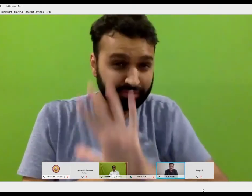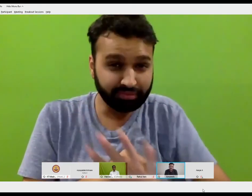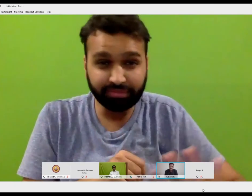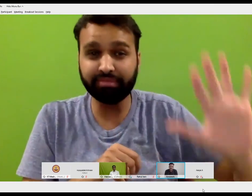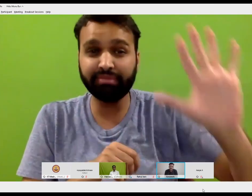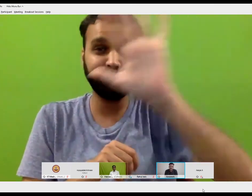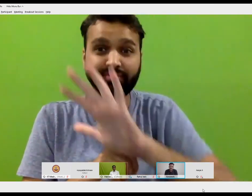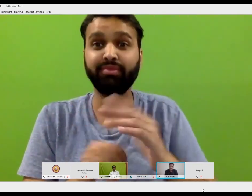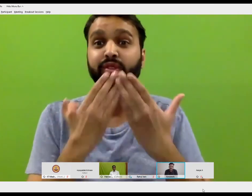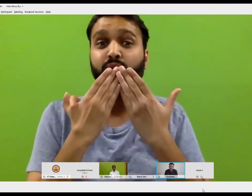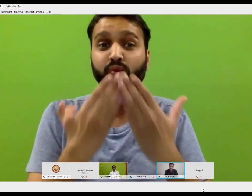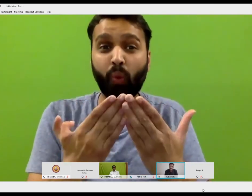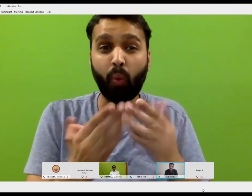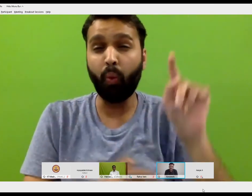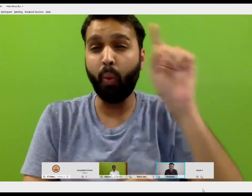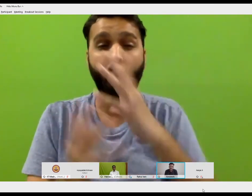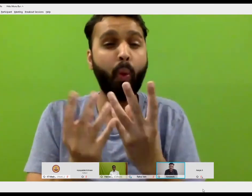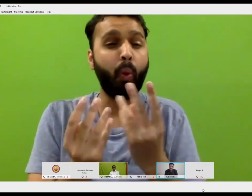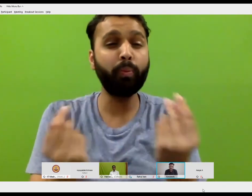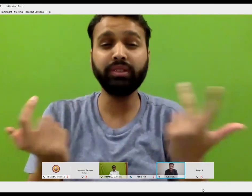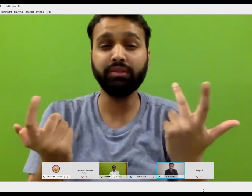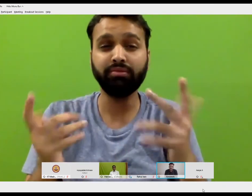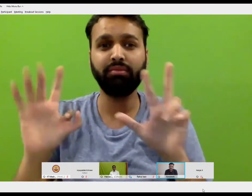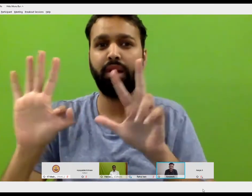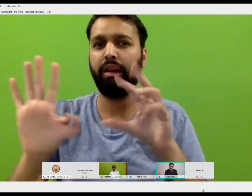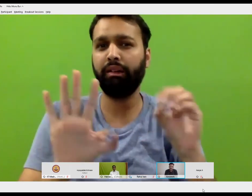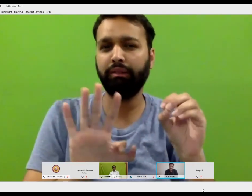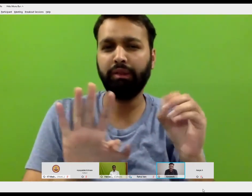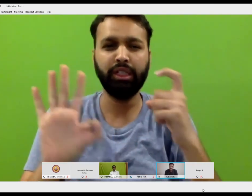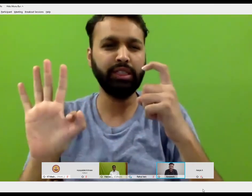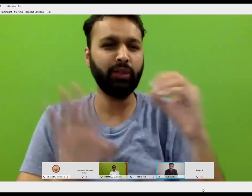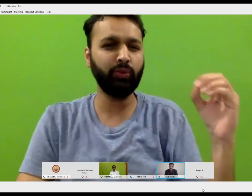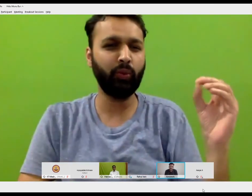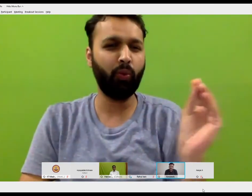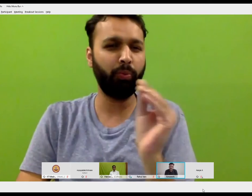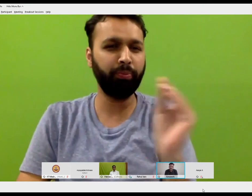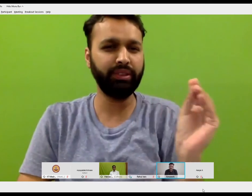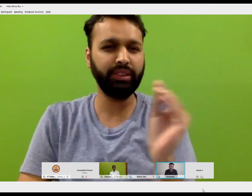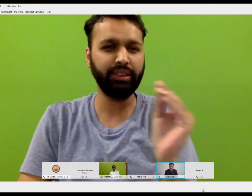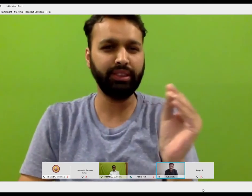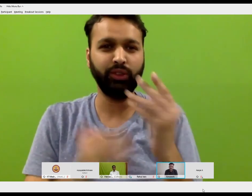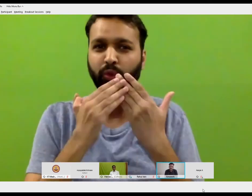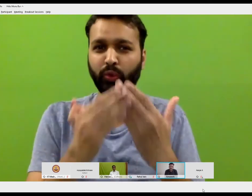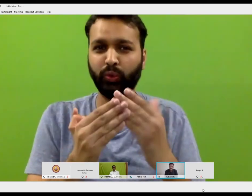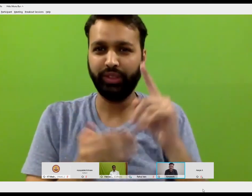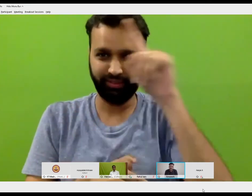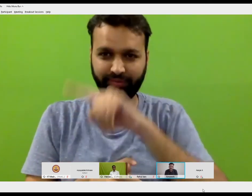Right now in India, we have a lot of schools for the deaf, around 80 to 70